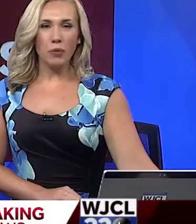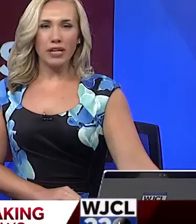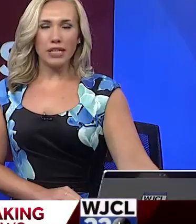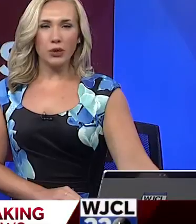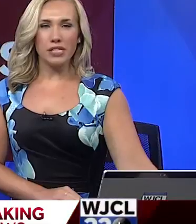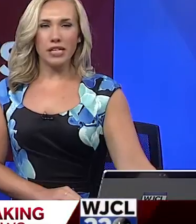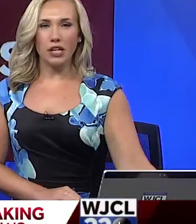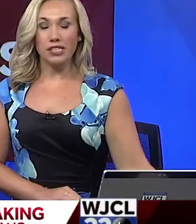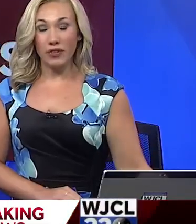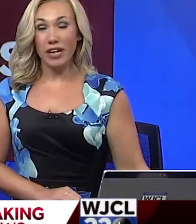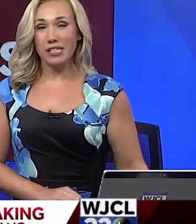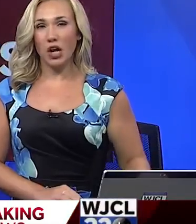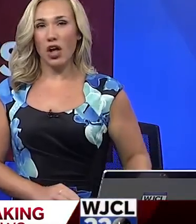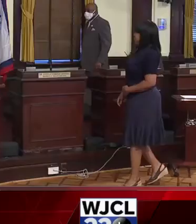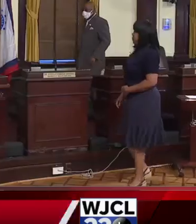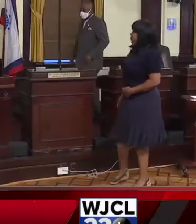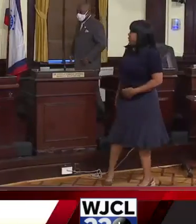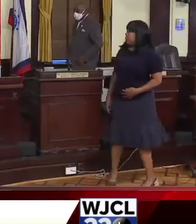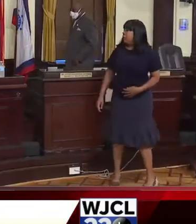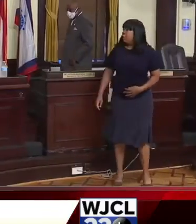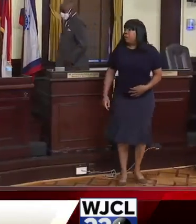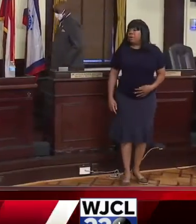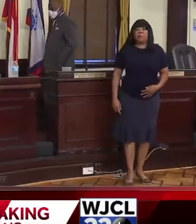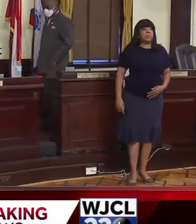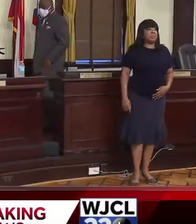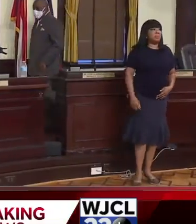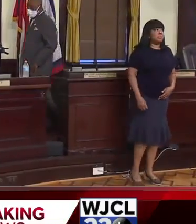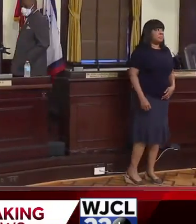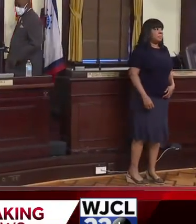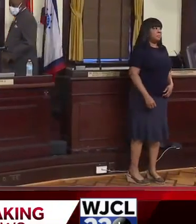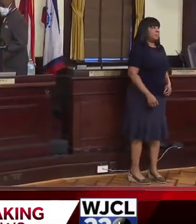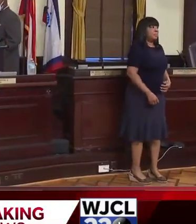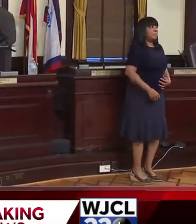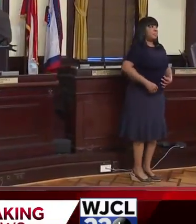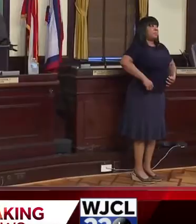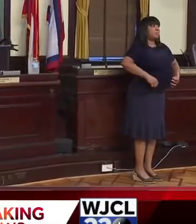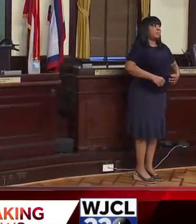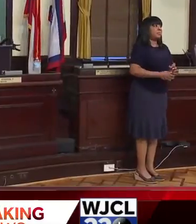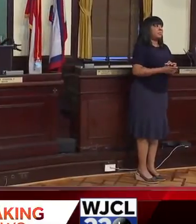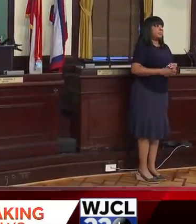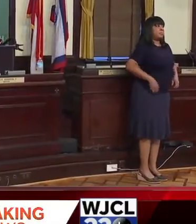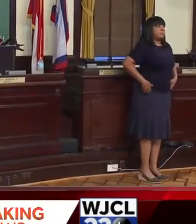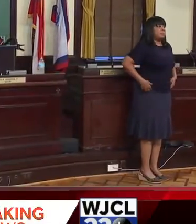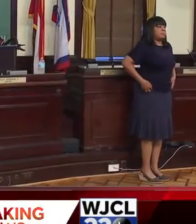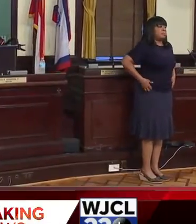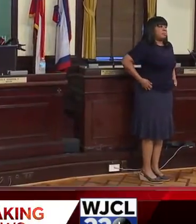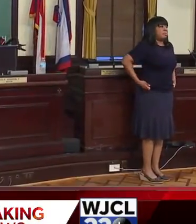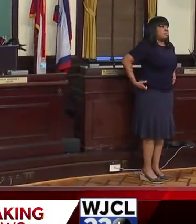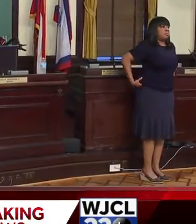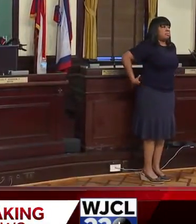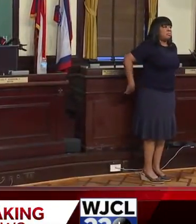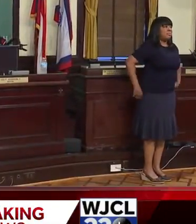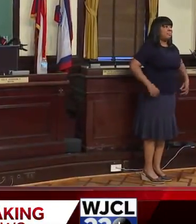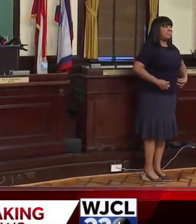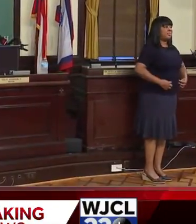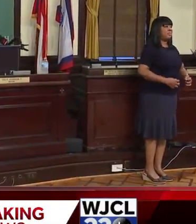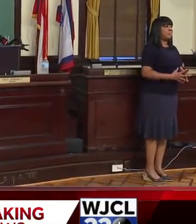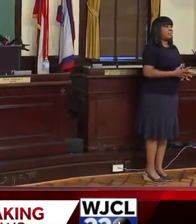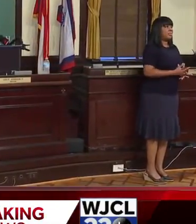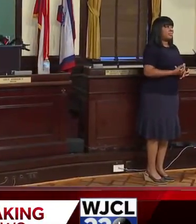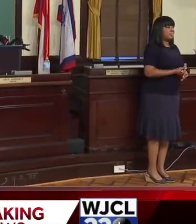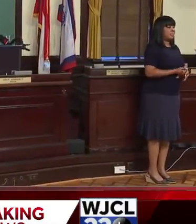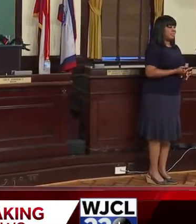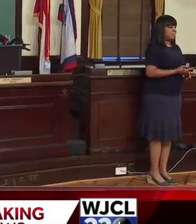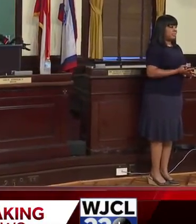Hamilton, want to take you to Savannah City Hall this morning, where Mayor Van Johnson is giving his weekly update on the city's fight against the coronavirus.